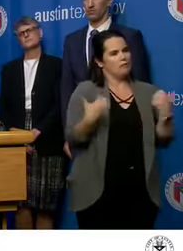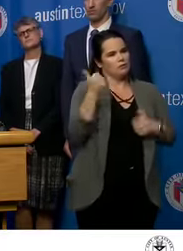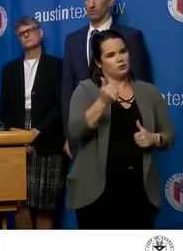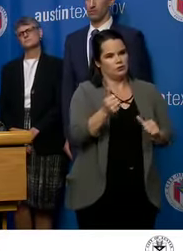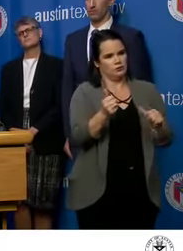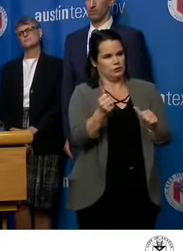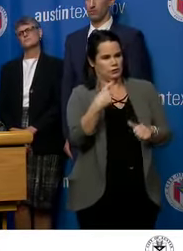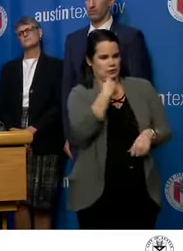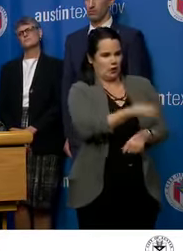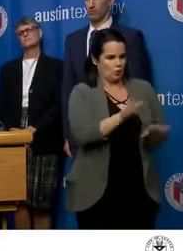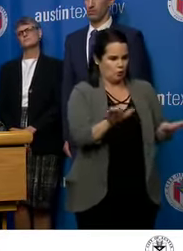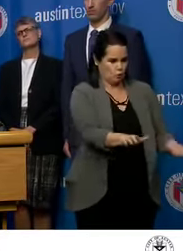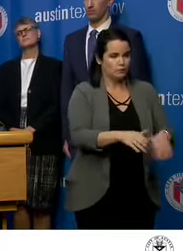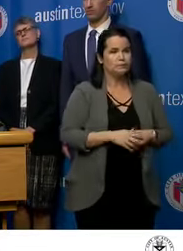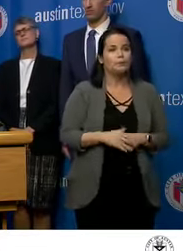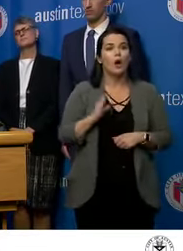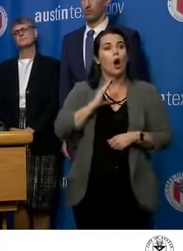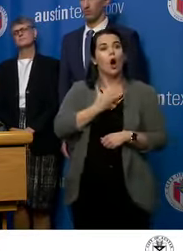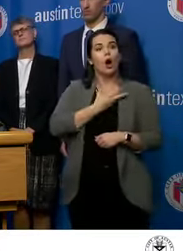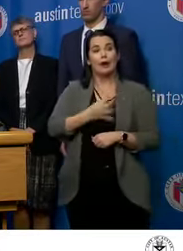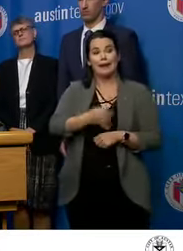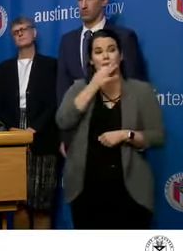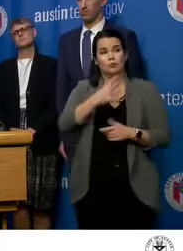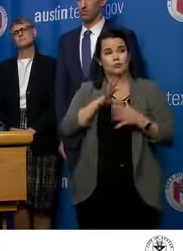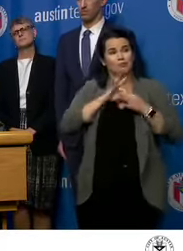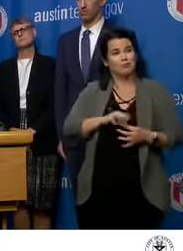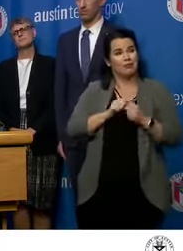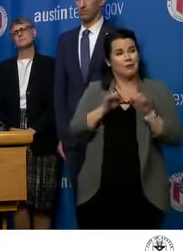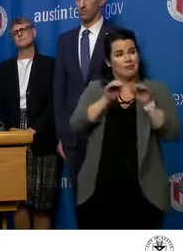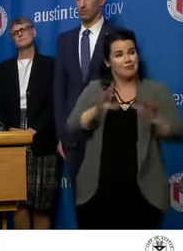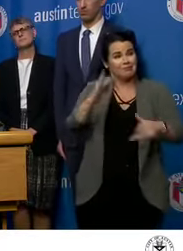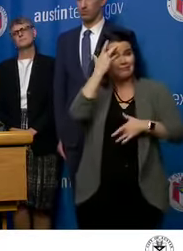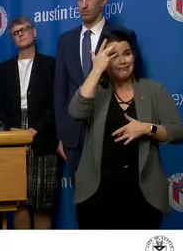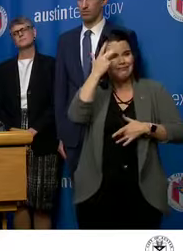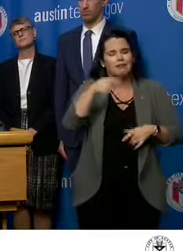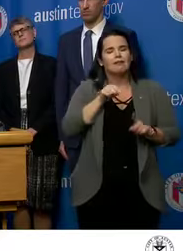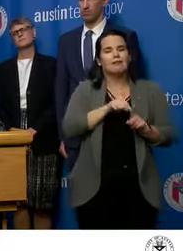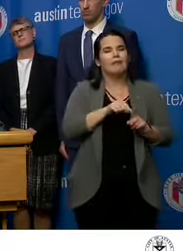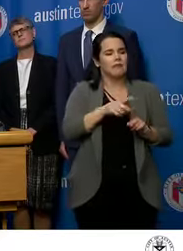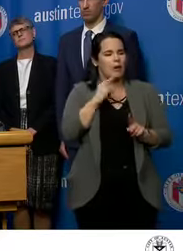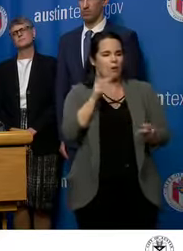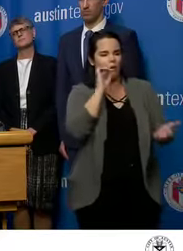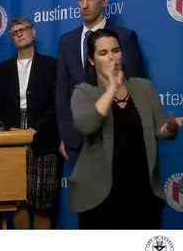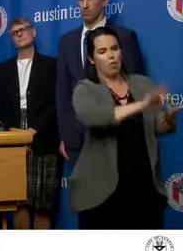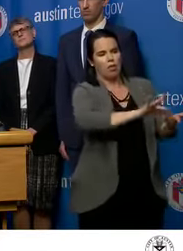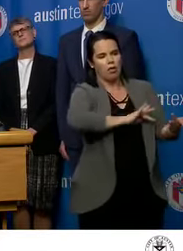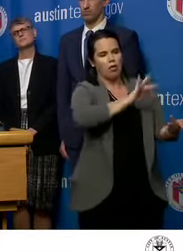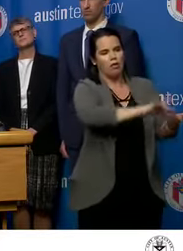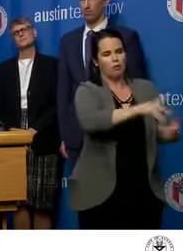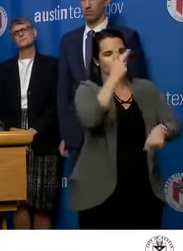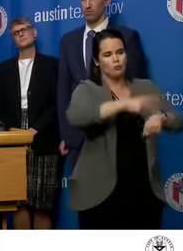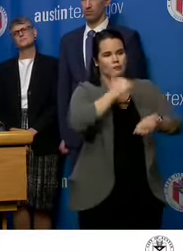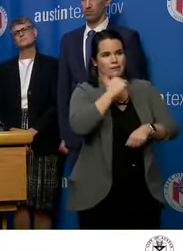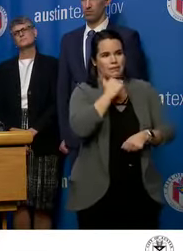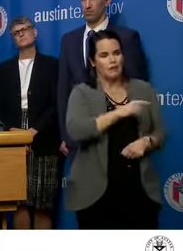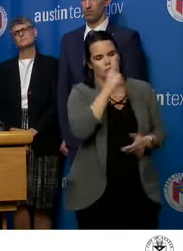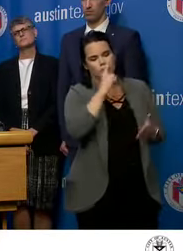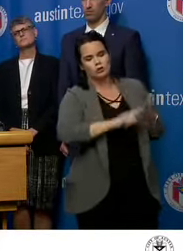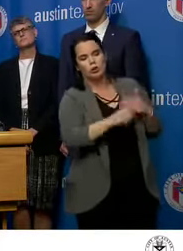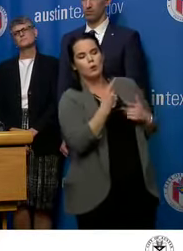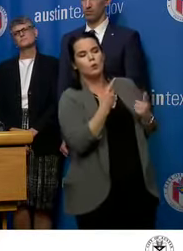epidemiologist and, team contact individuals twice a day if they're under monitoring. They check their symptoms, they check their temperatures,